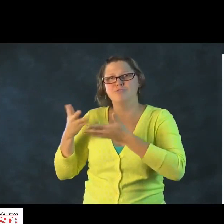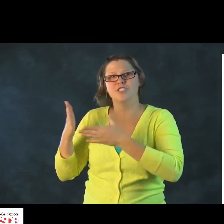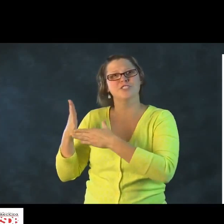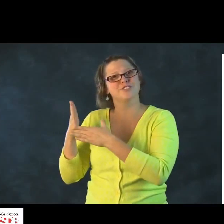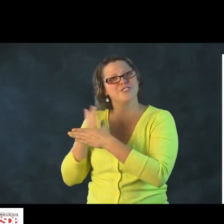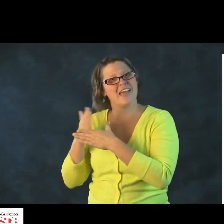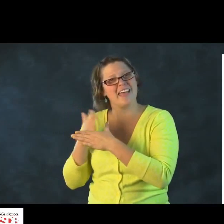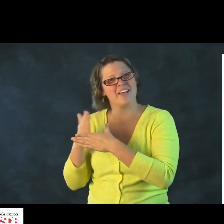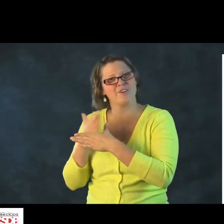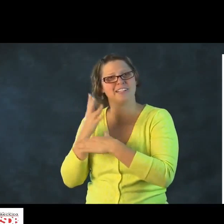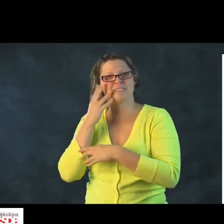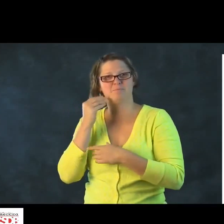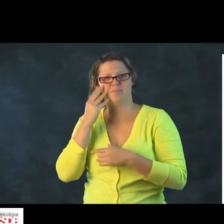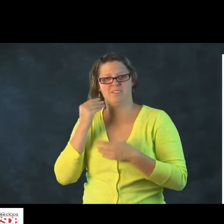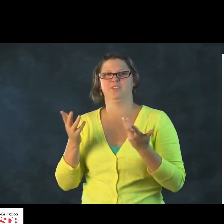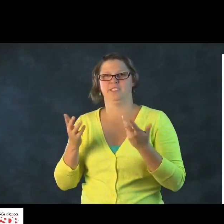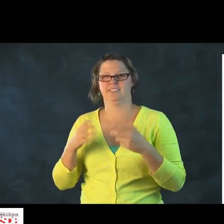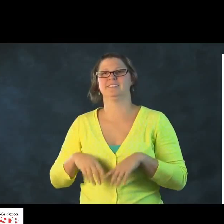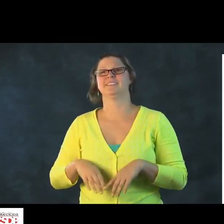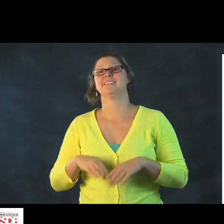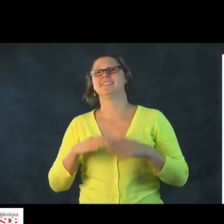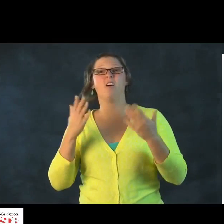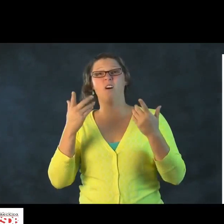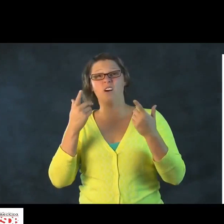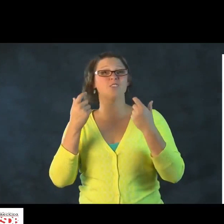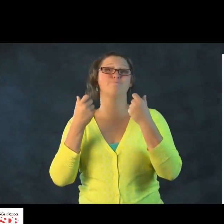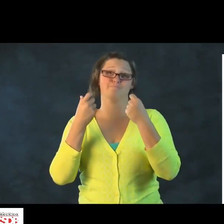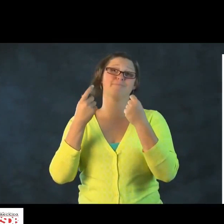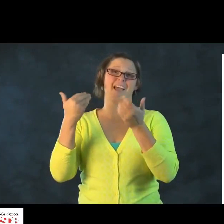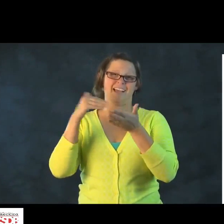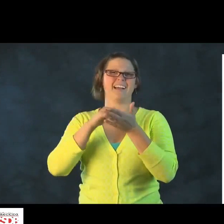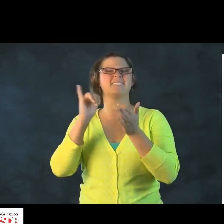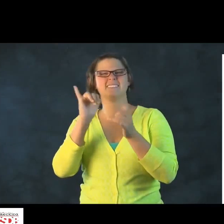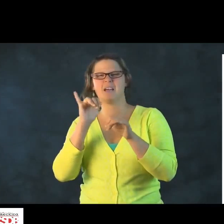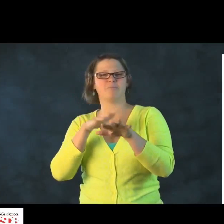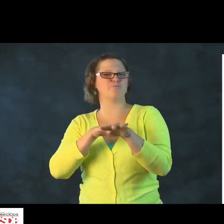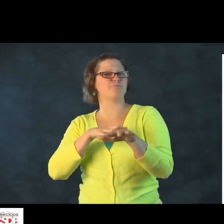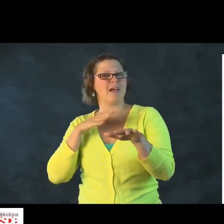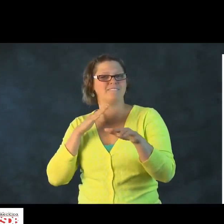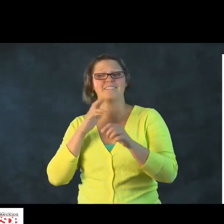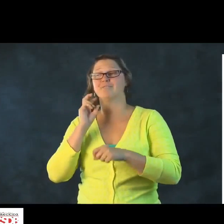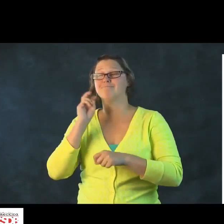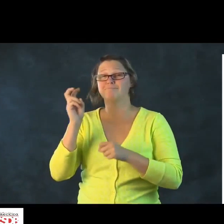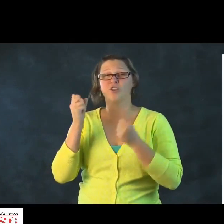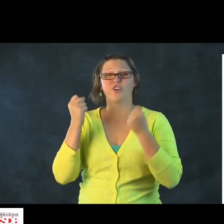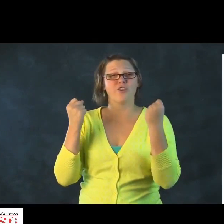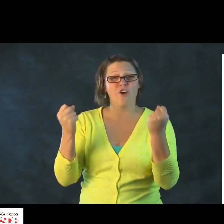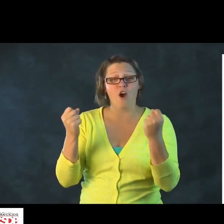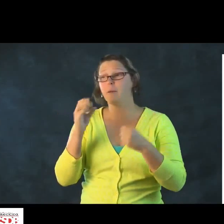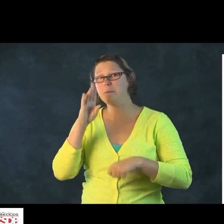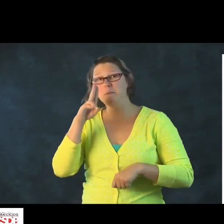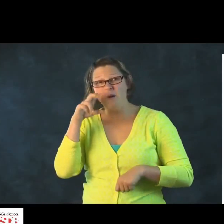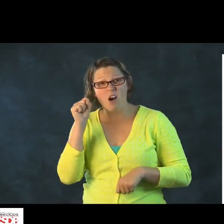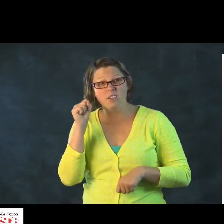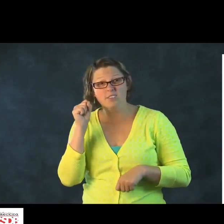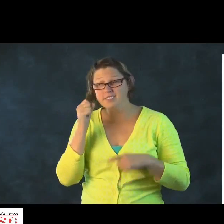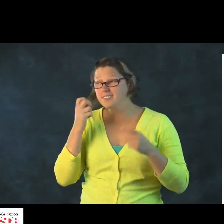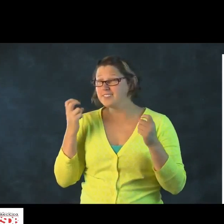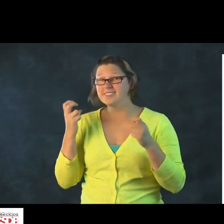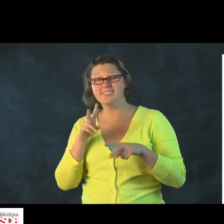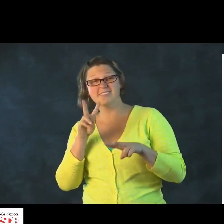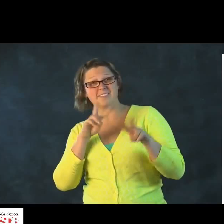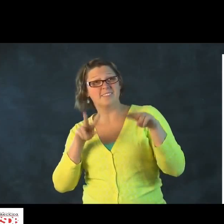and expand upon what they had just seen. It's a shared experience between the two of you. Now again, you can start off slowly.